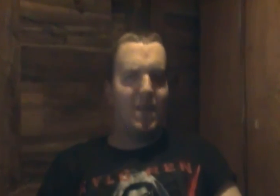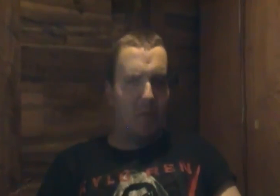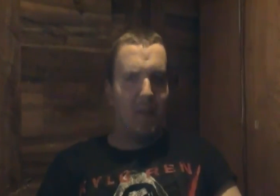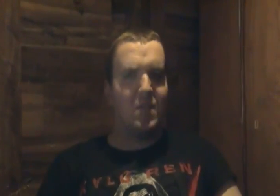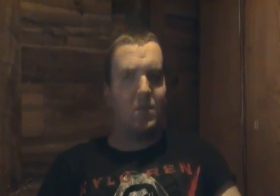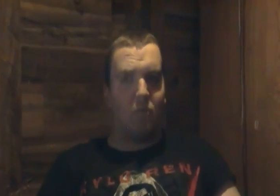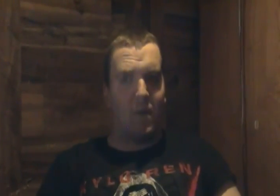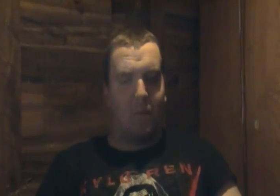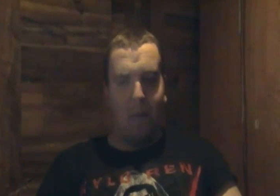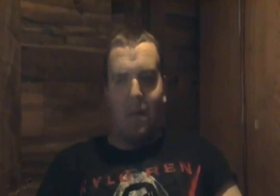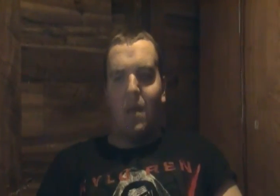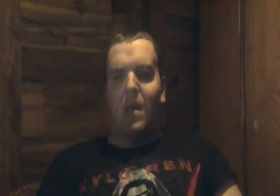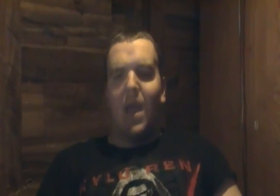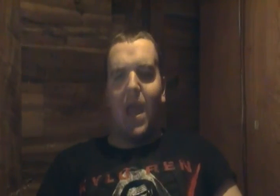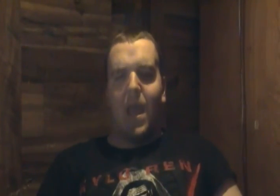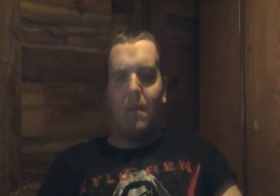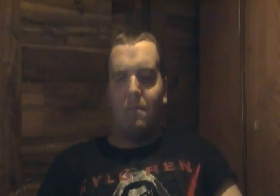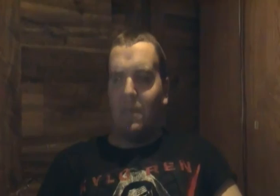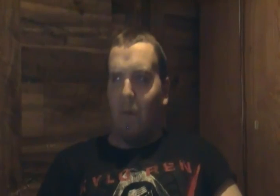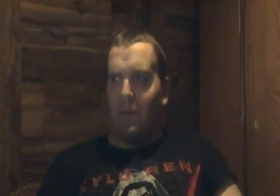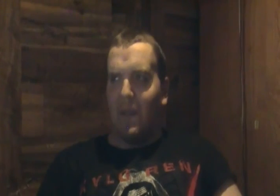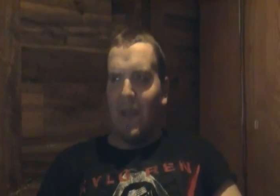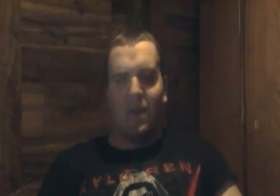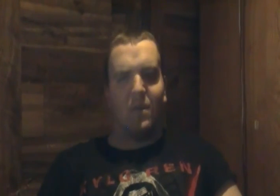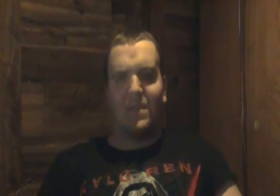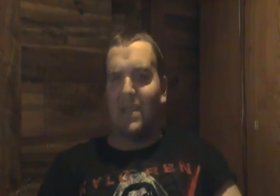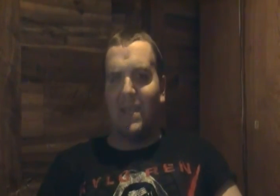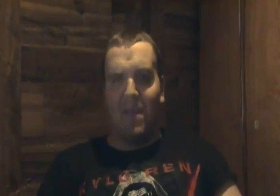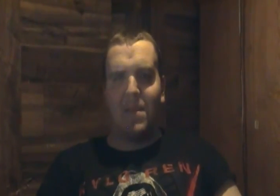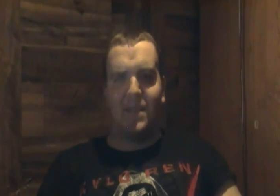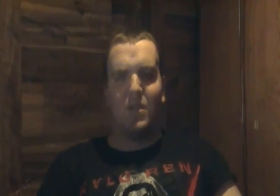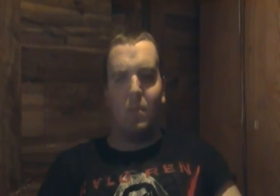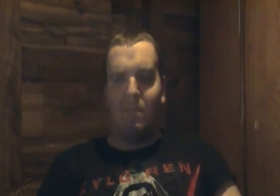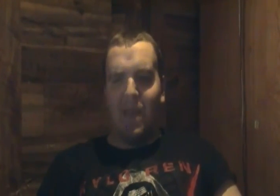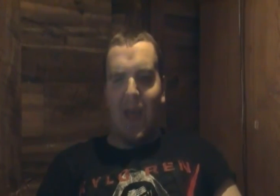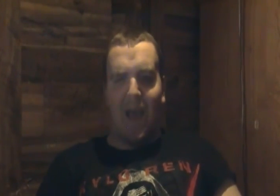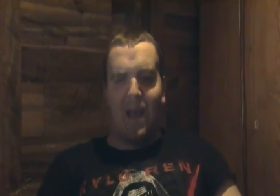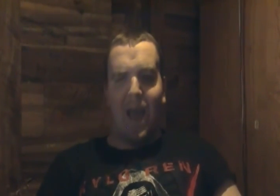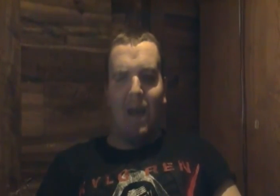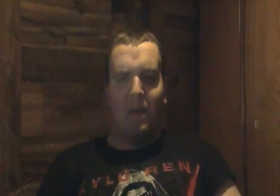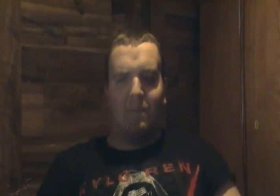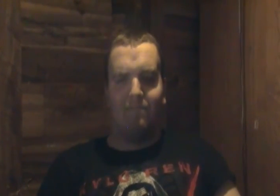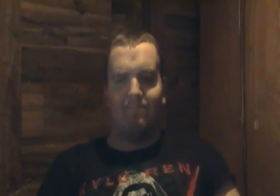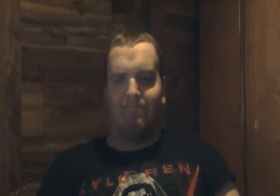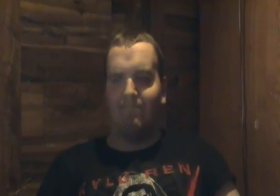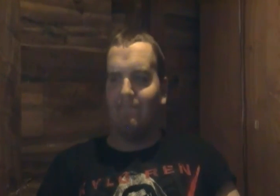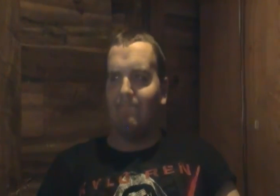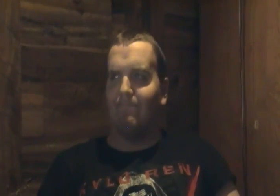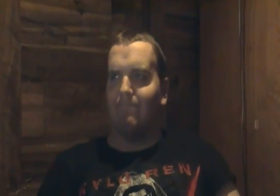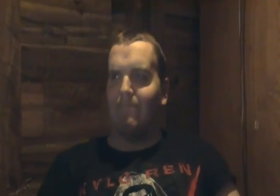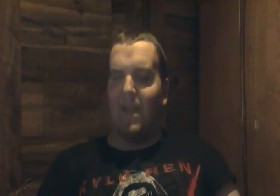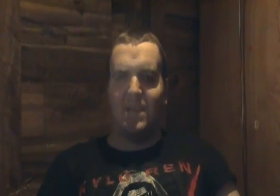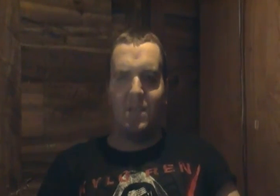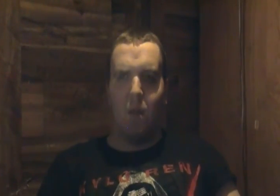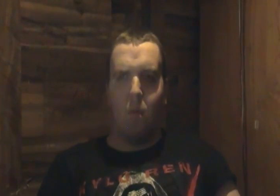believe the legends are real and no and Kurt says yeah me too uh um and so